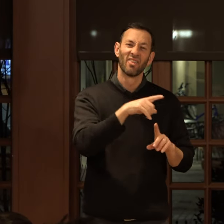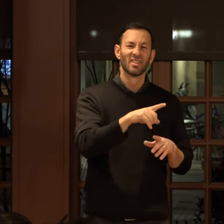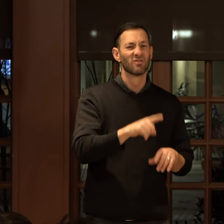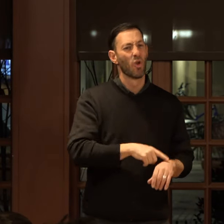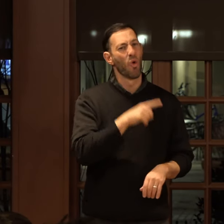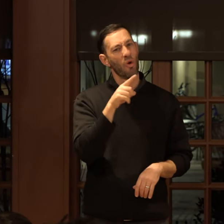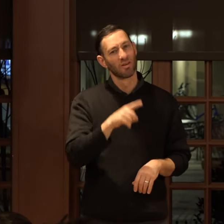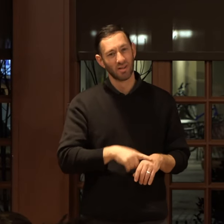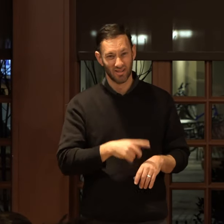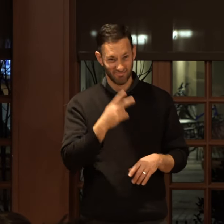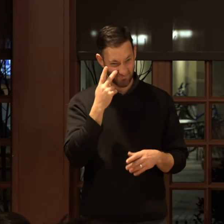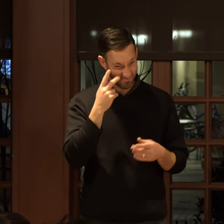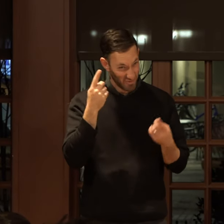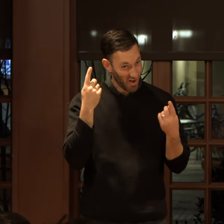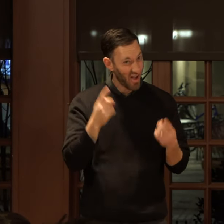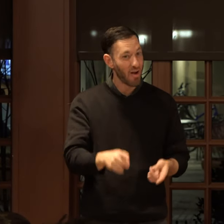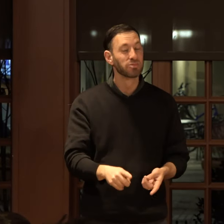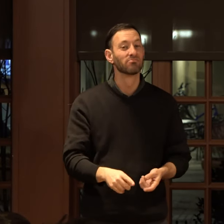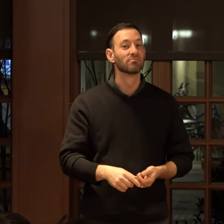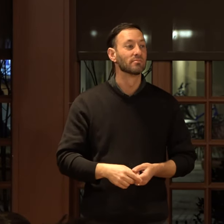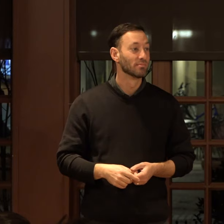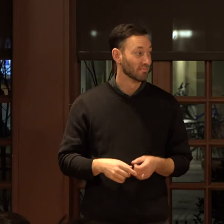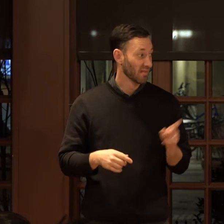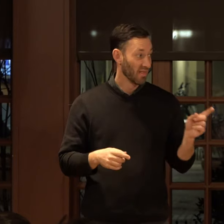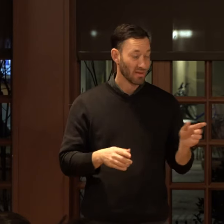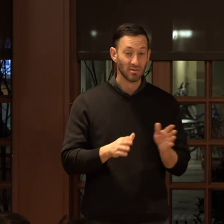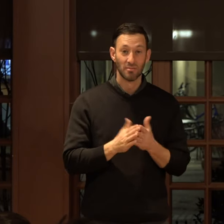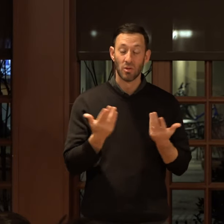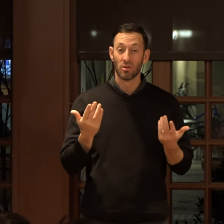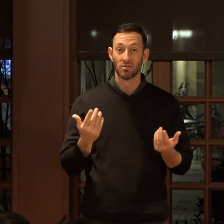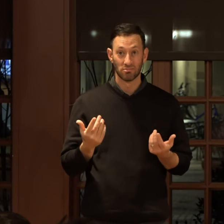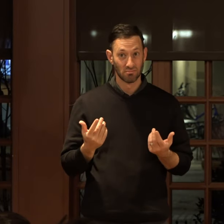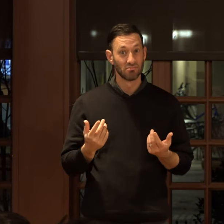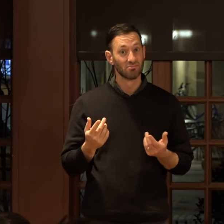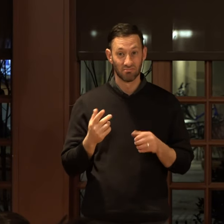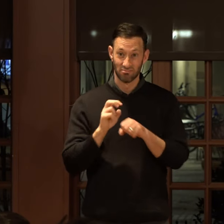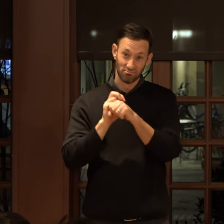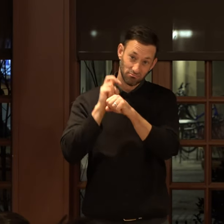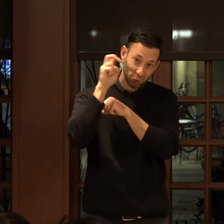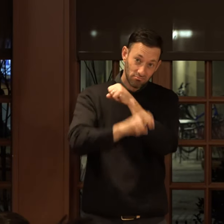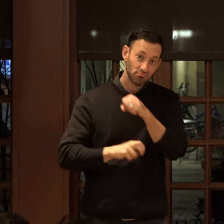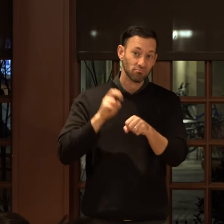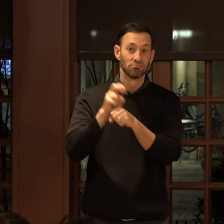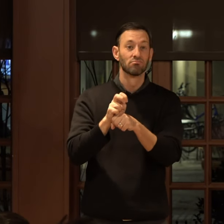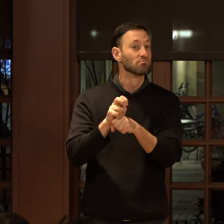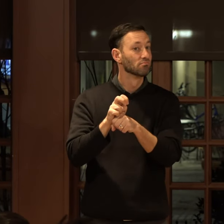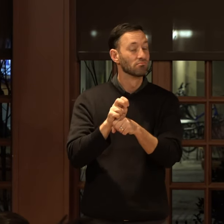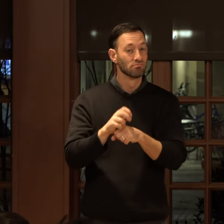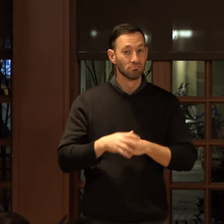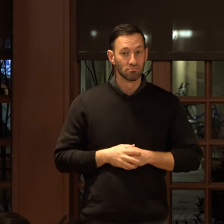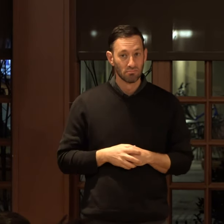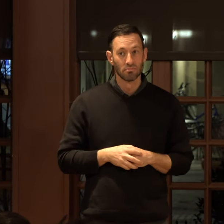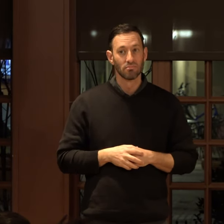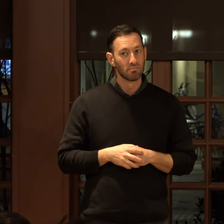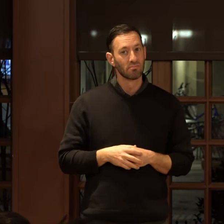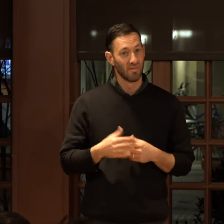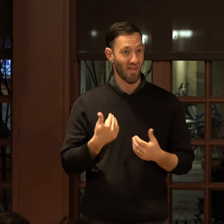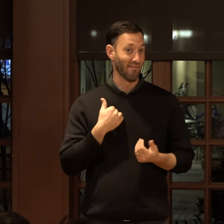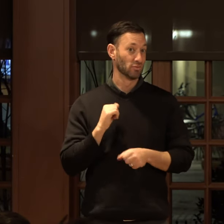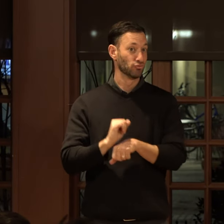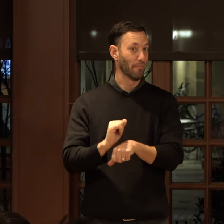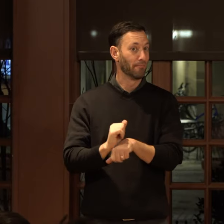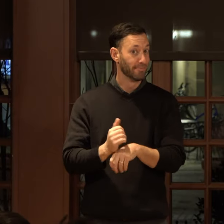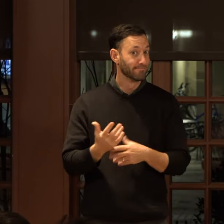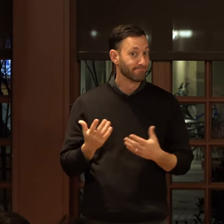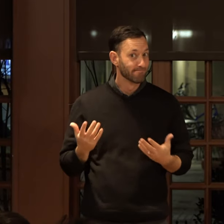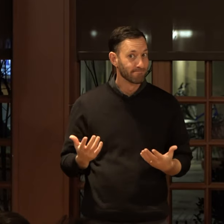long time and look at where it got me, right? Like this book has taken me very literally around the world, um, and given me a job